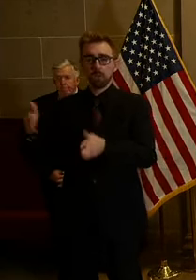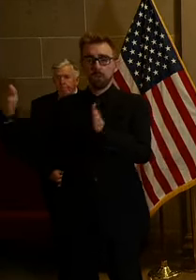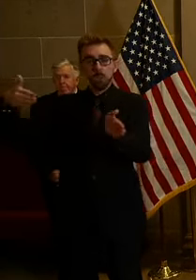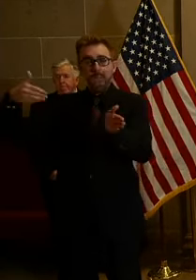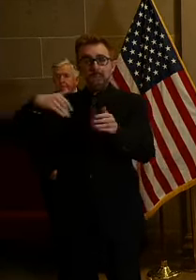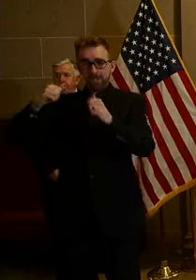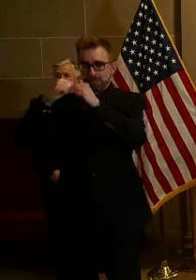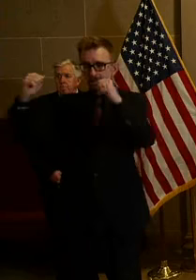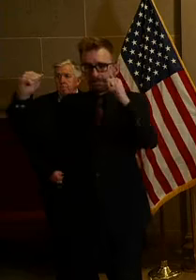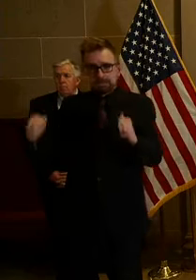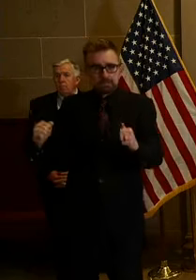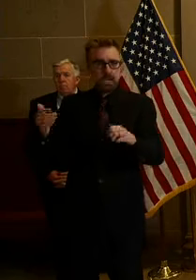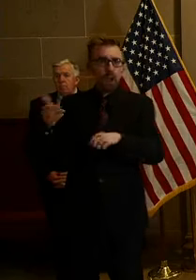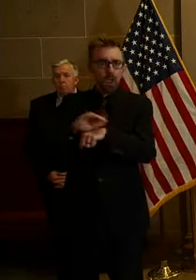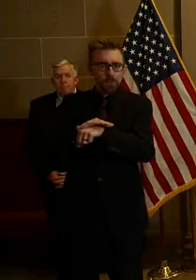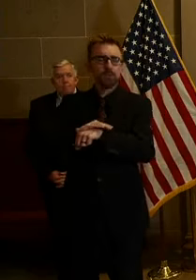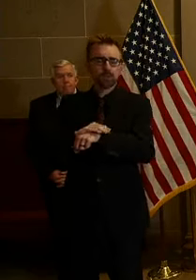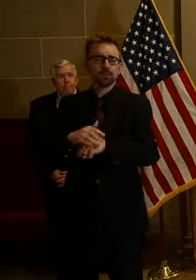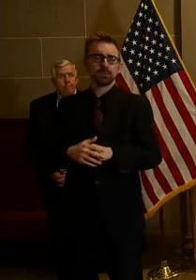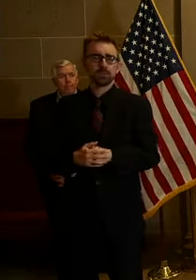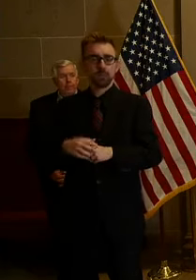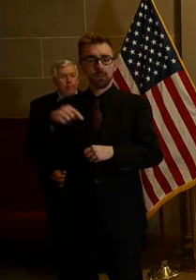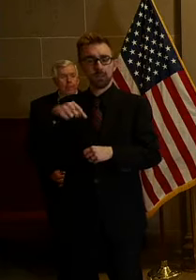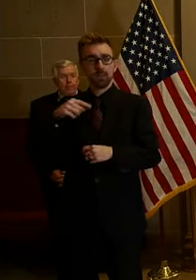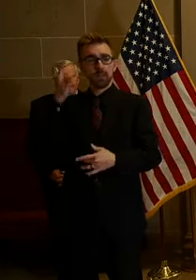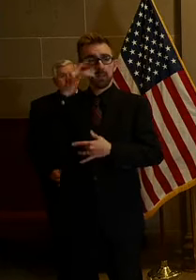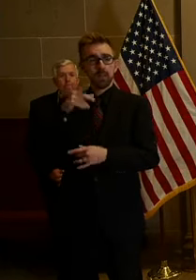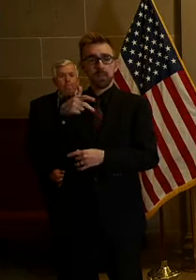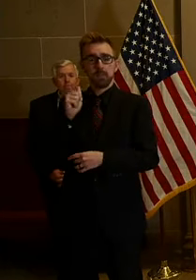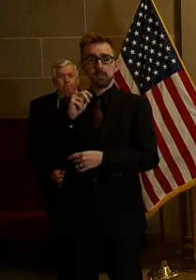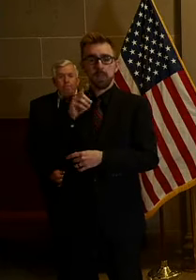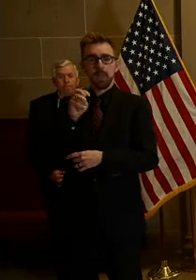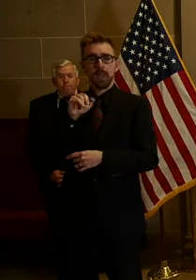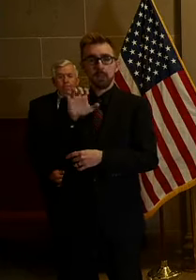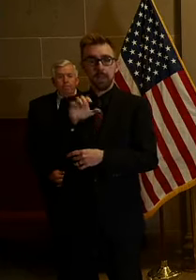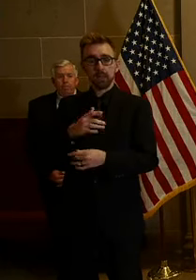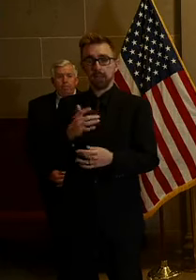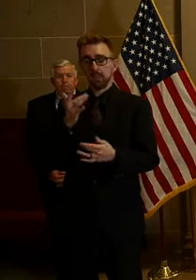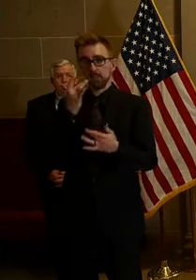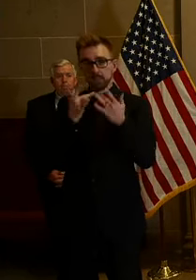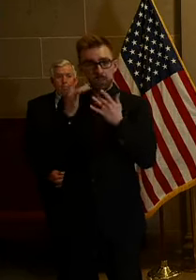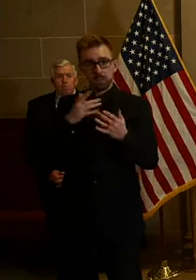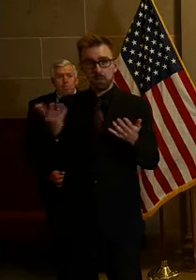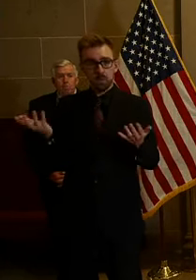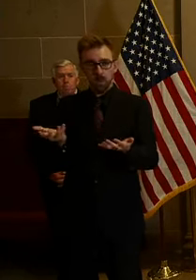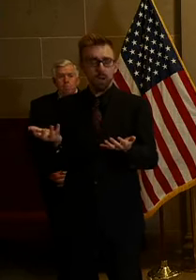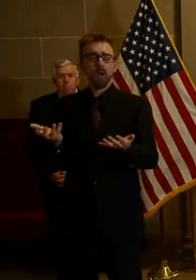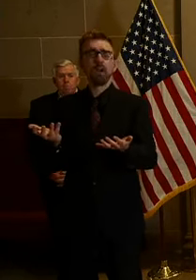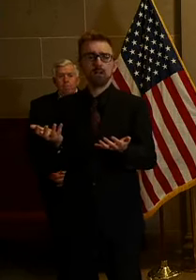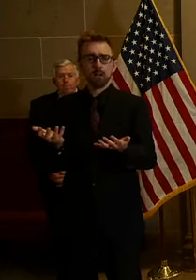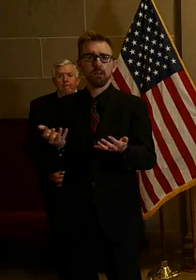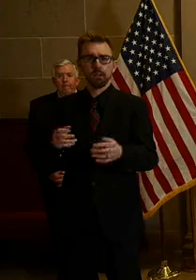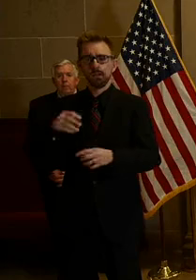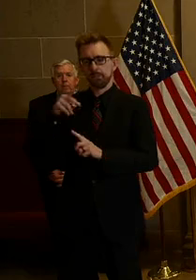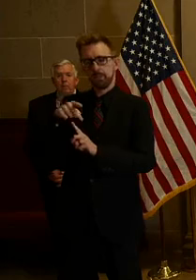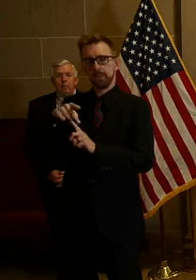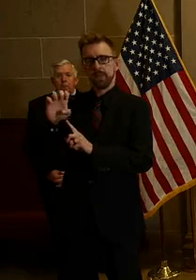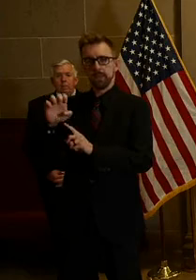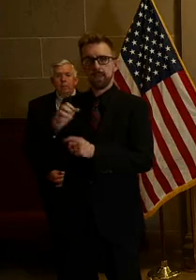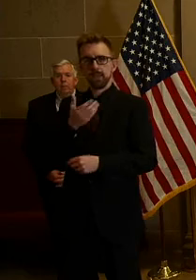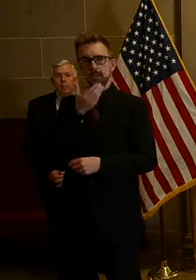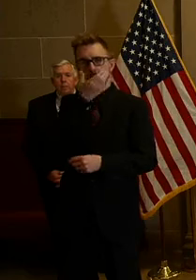With the corona pandemic, the precious commodity for everyone we work with is PPE,